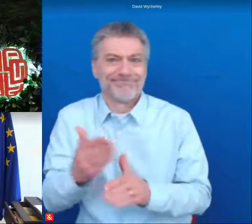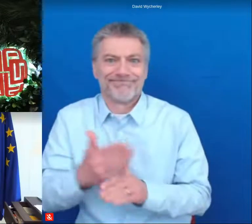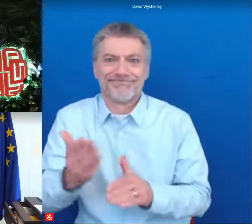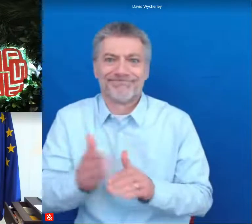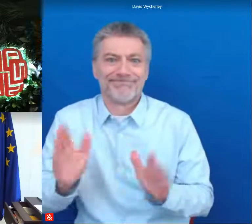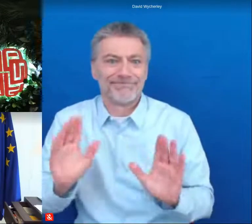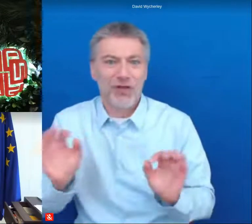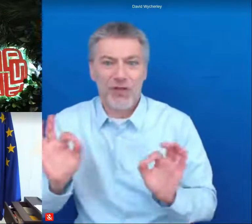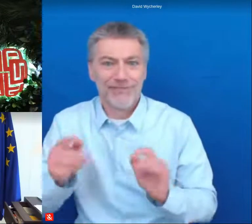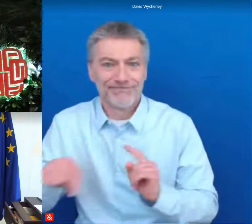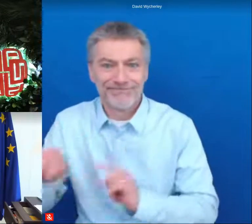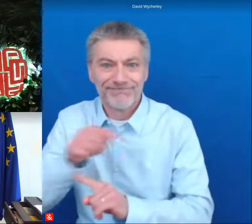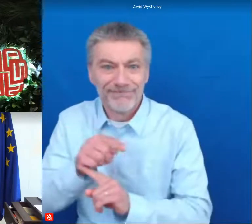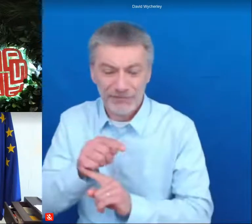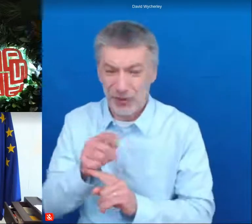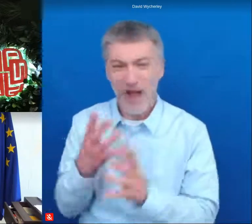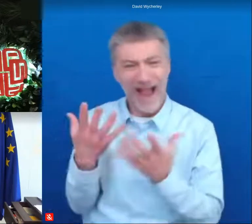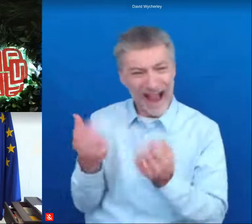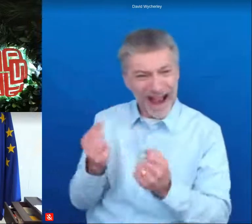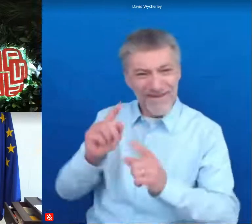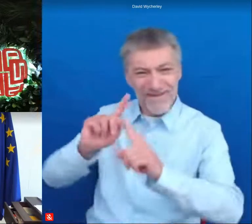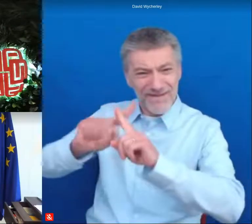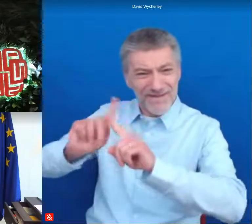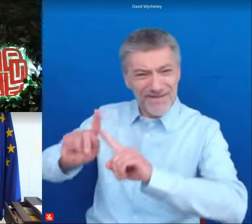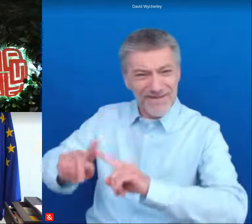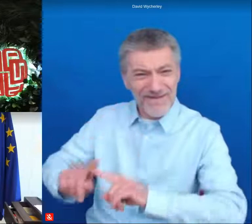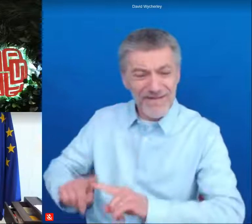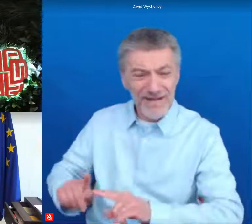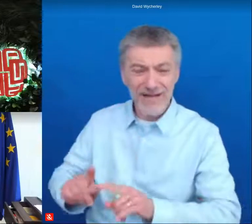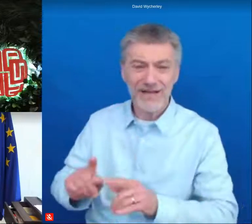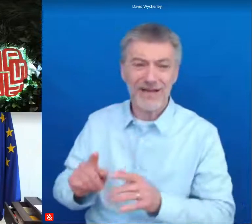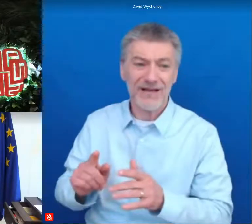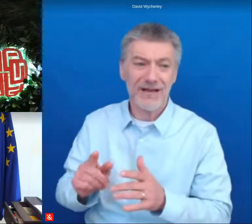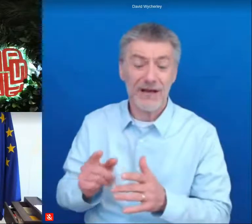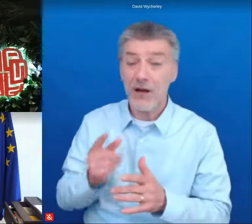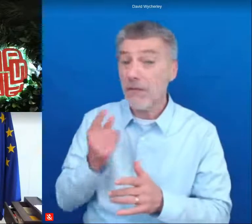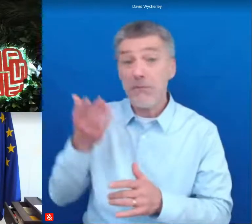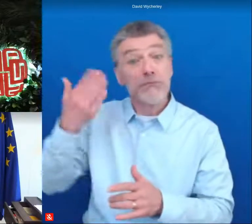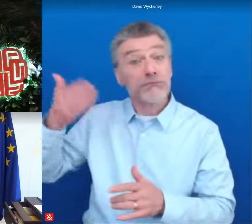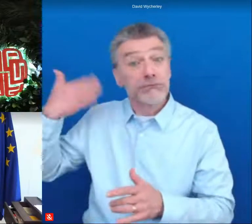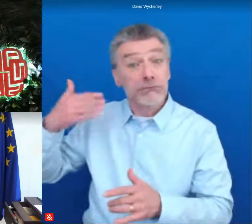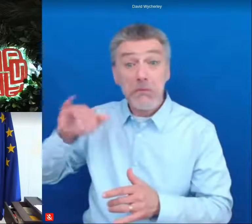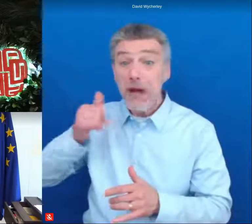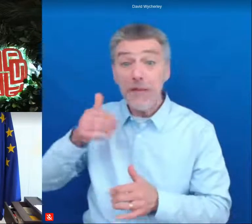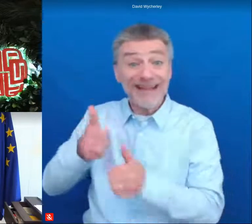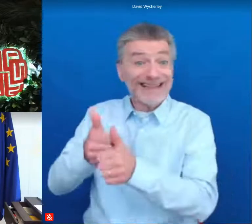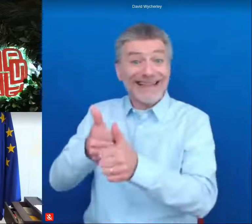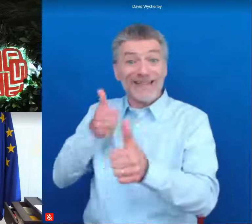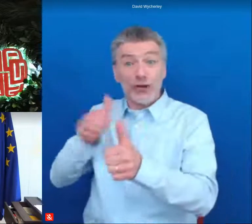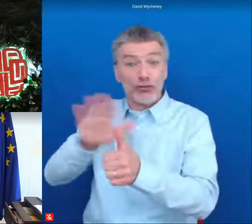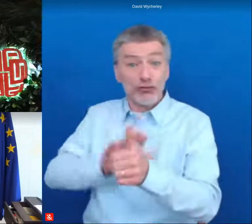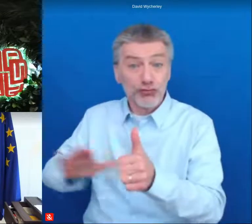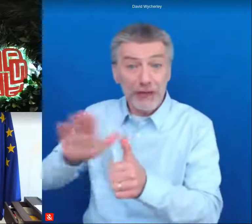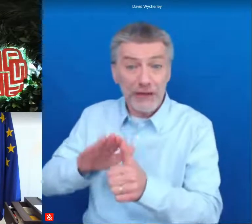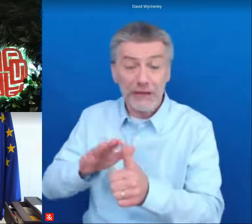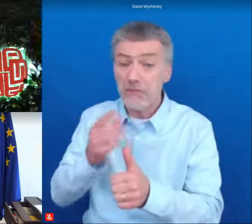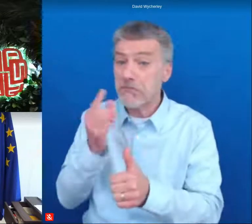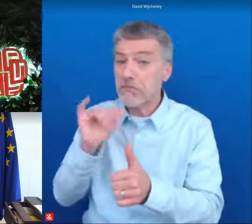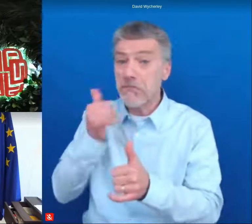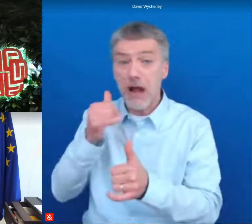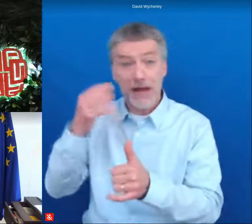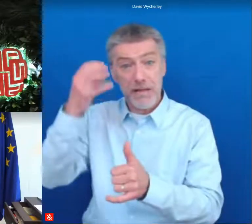many shapes and forms they can be former industrial regions they can be former mining regions